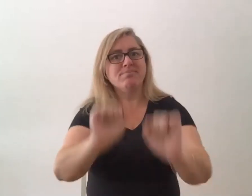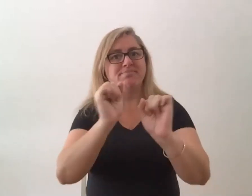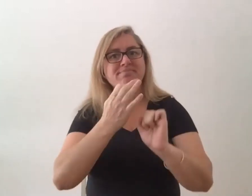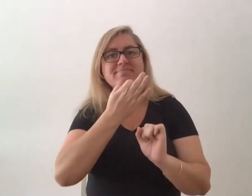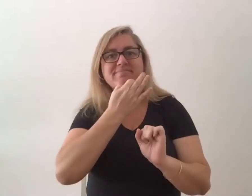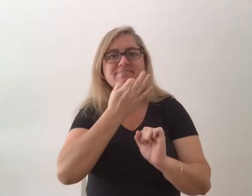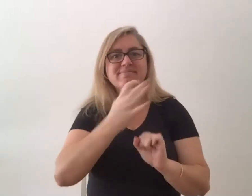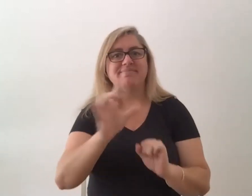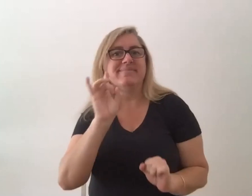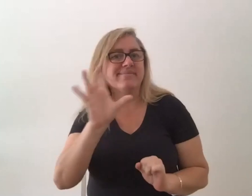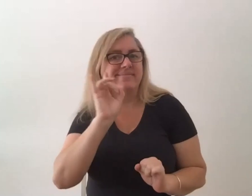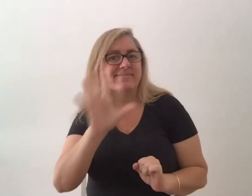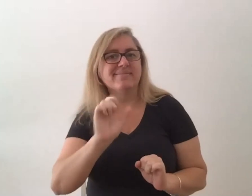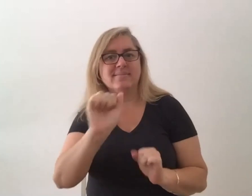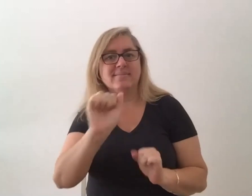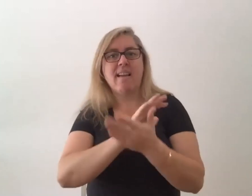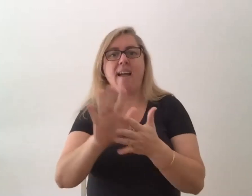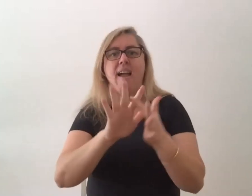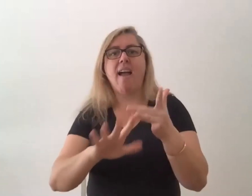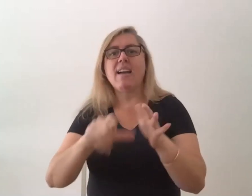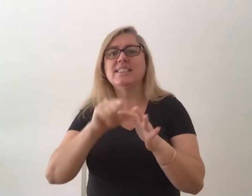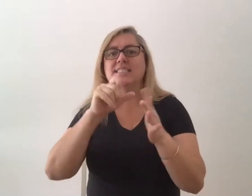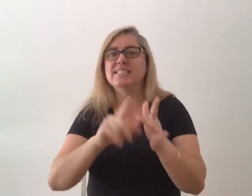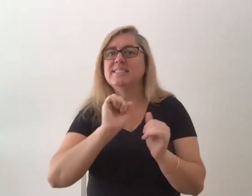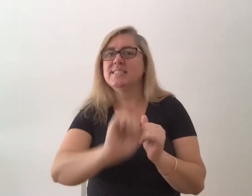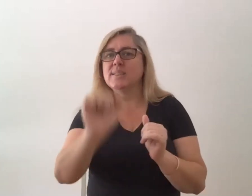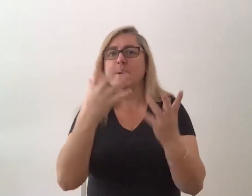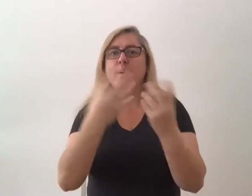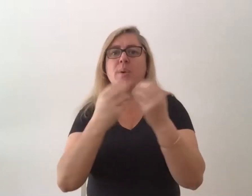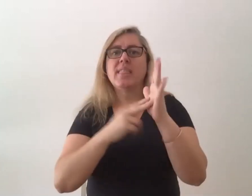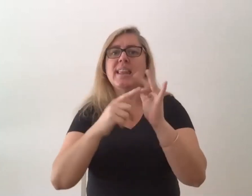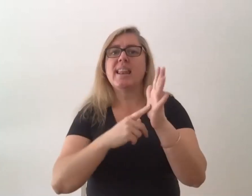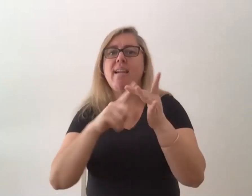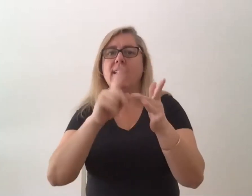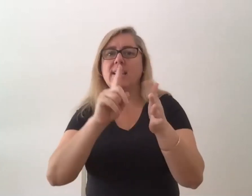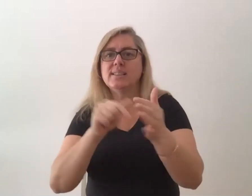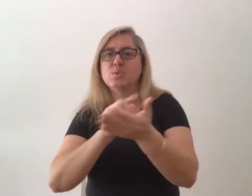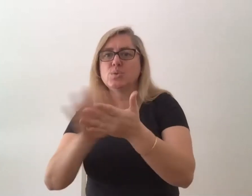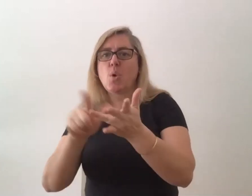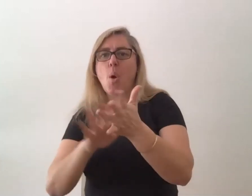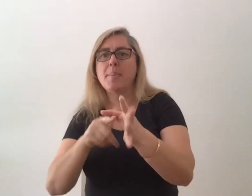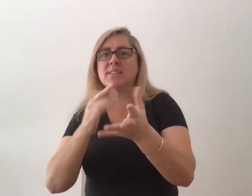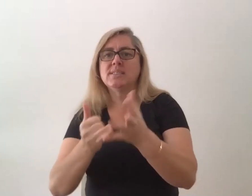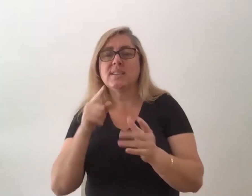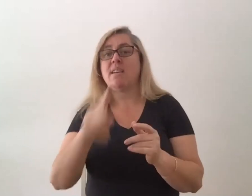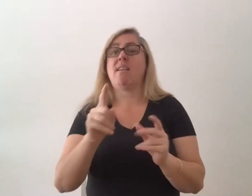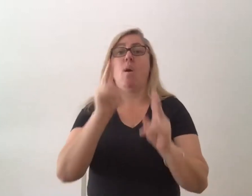comedy that Heidi worked on a couple of years ago with Nellie Thomas and I watched it last night and found it hilarious and